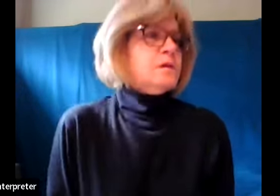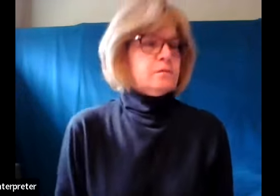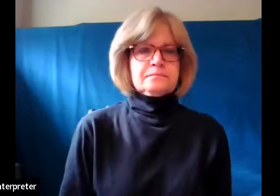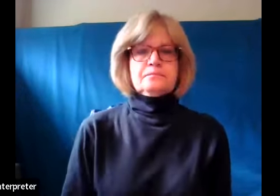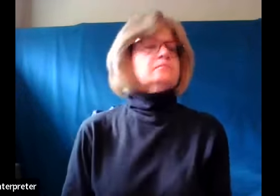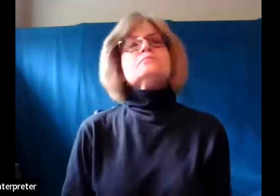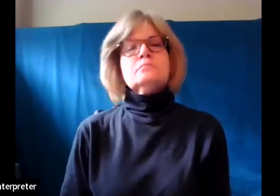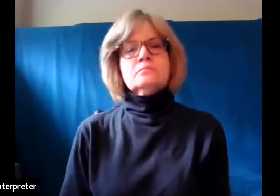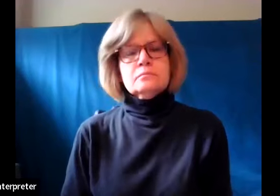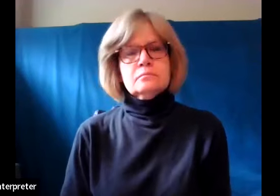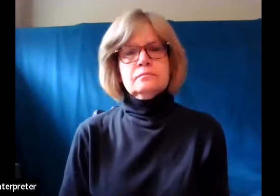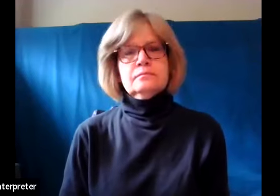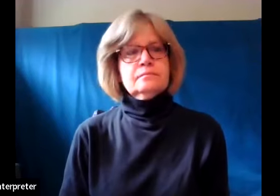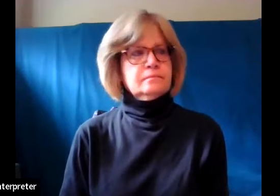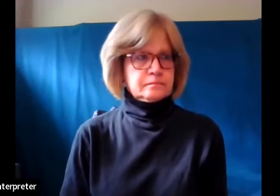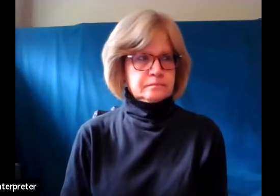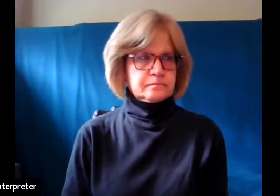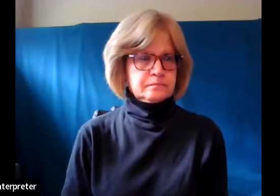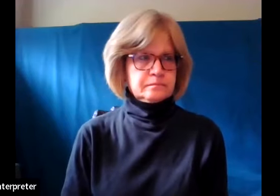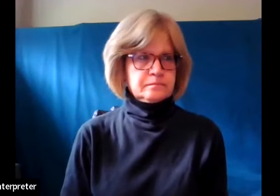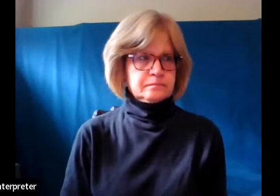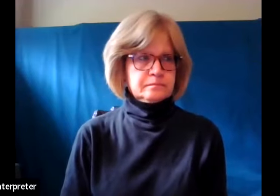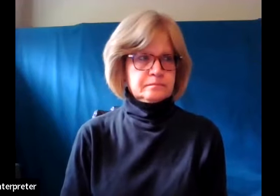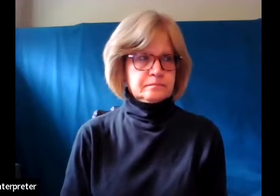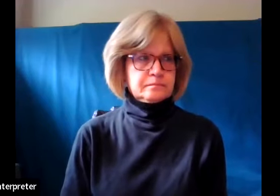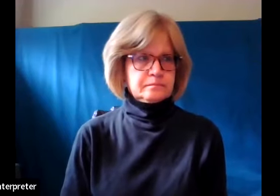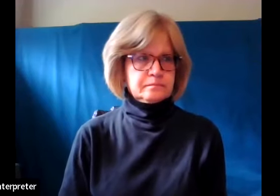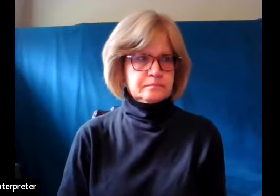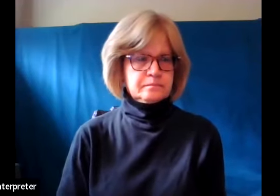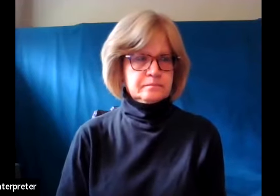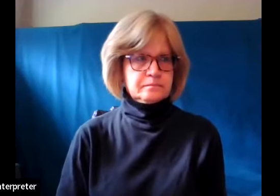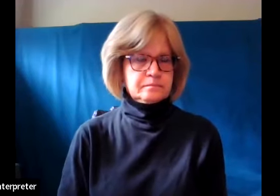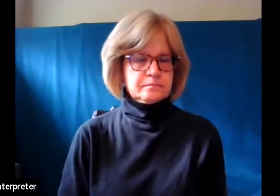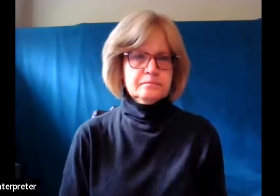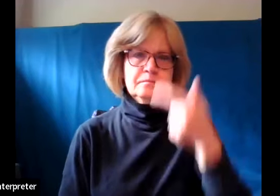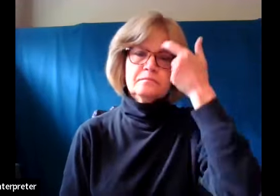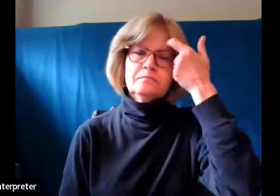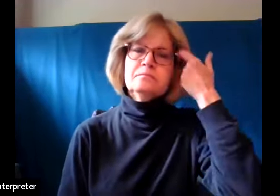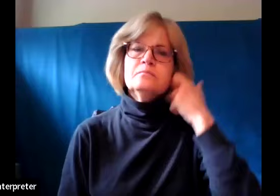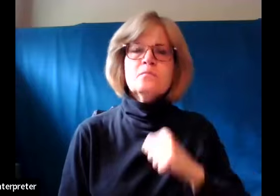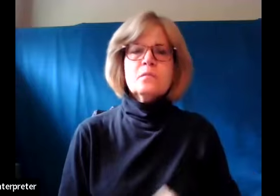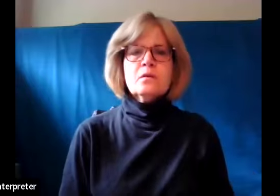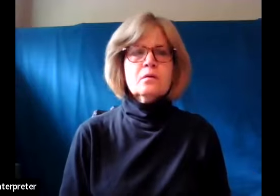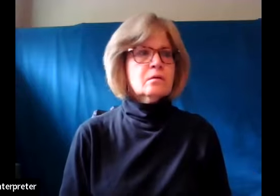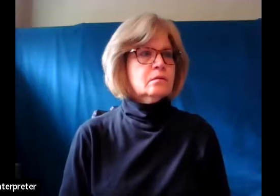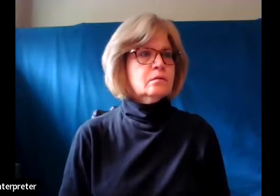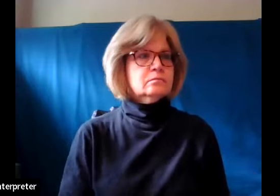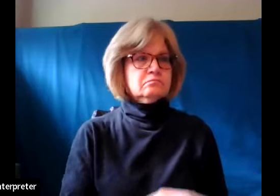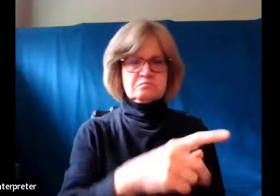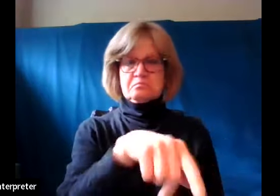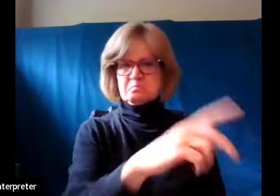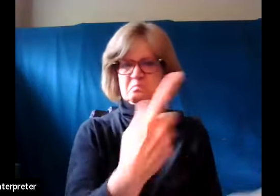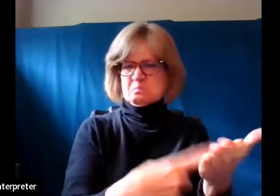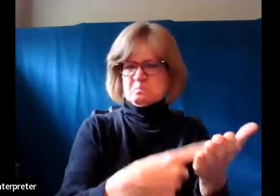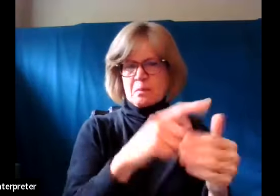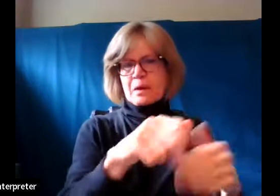Our gospel lesson this morning is taken from Luke 21, verses 5 through 19. When some were speaking about